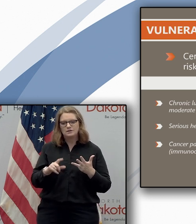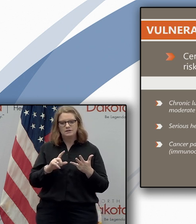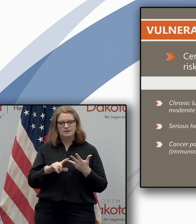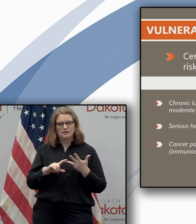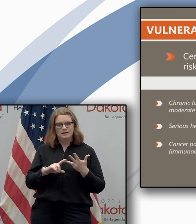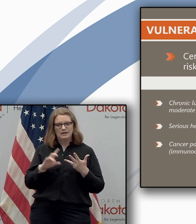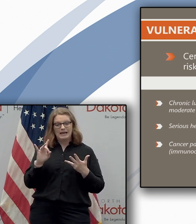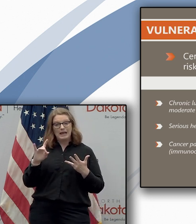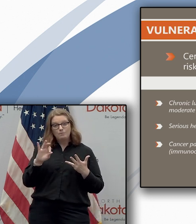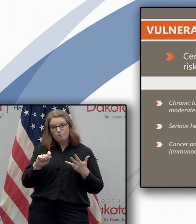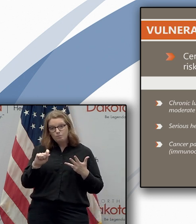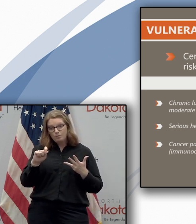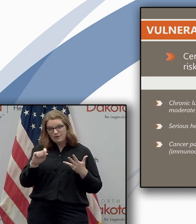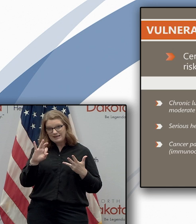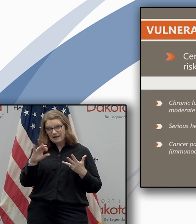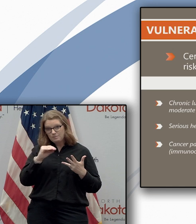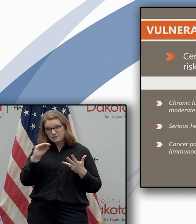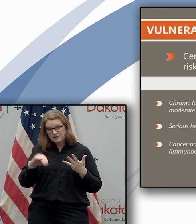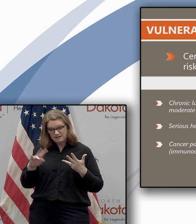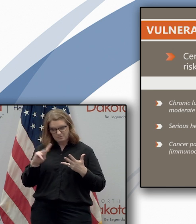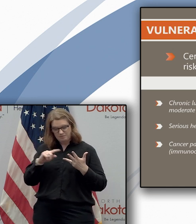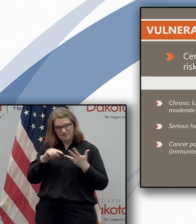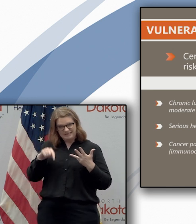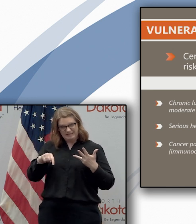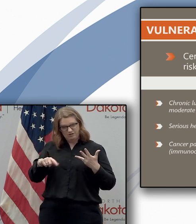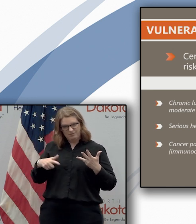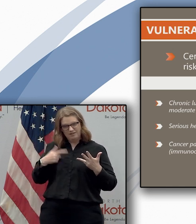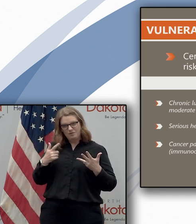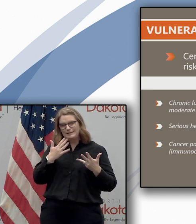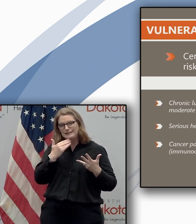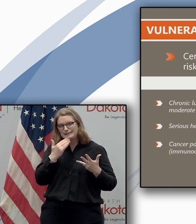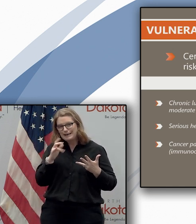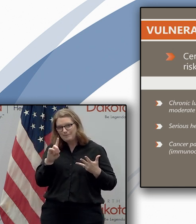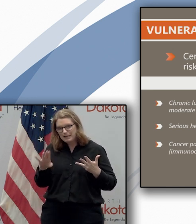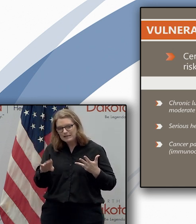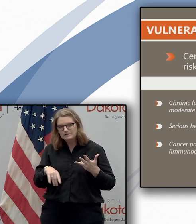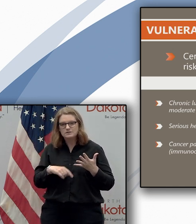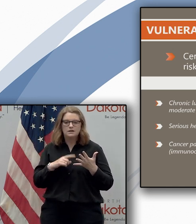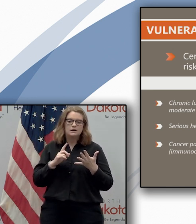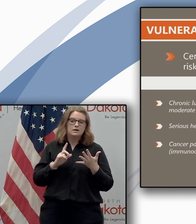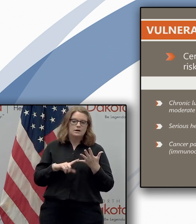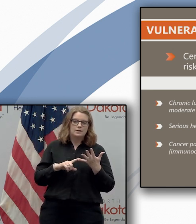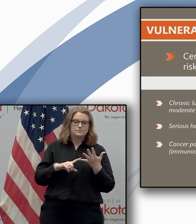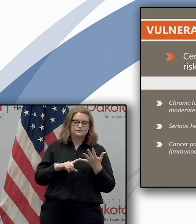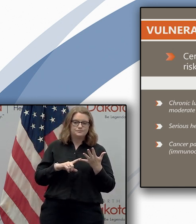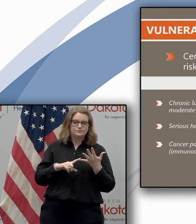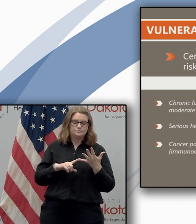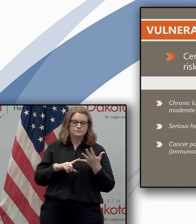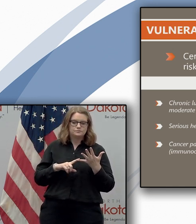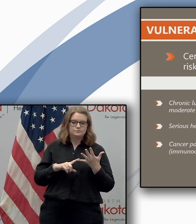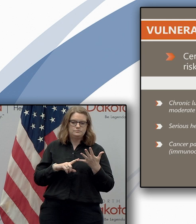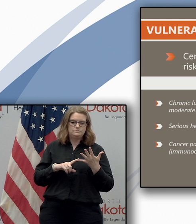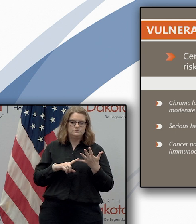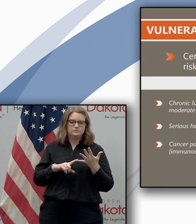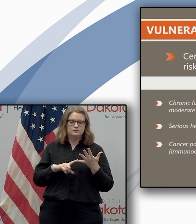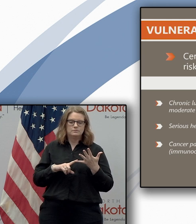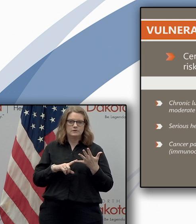% of North Dakotans with diabetes and we've got uh the